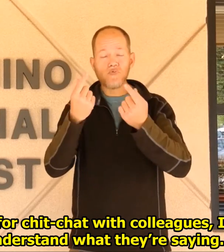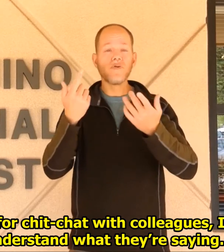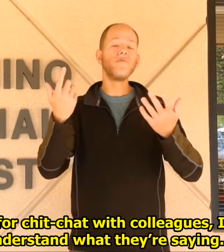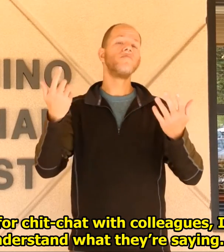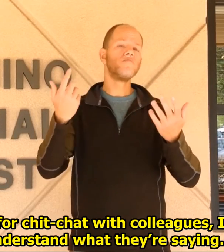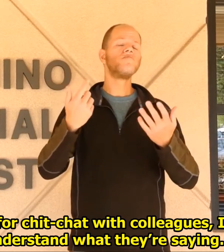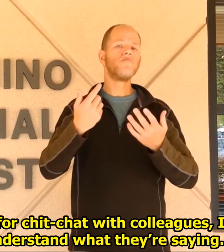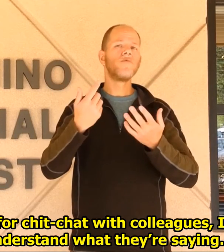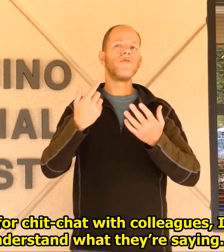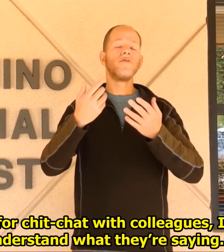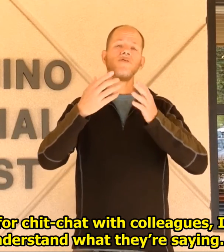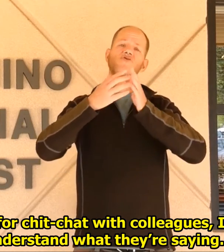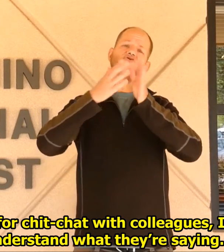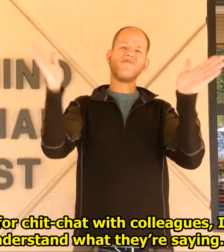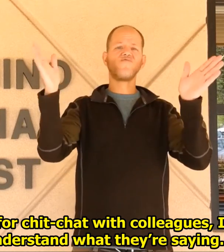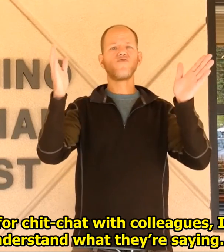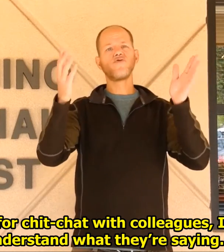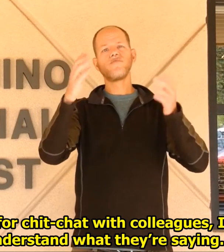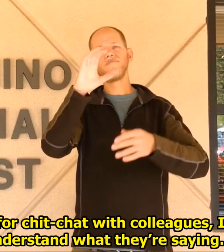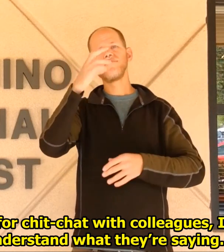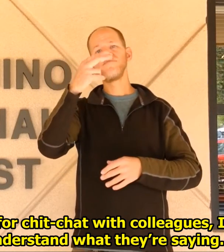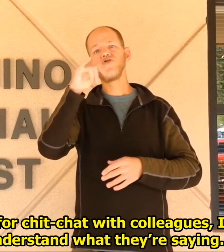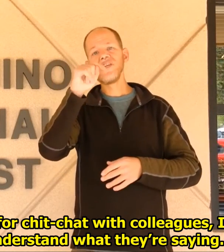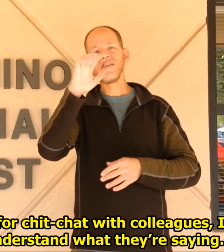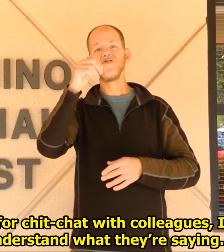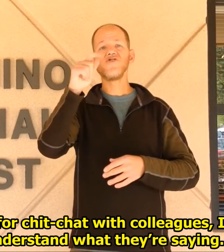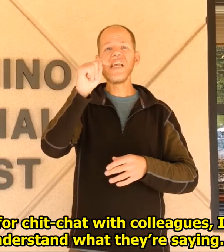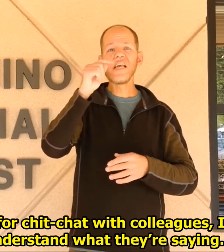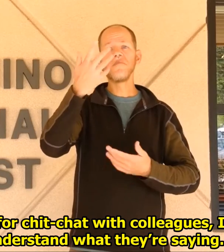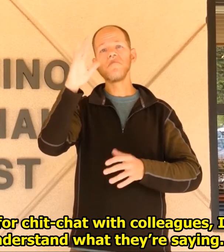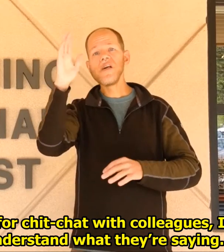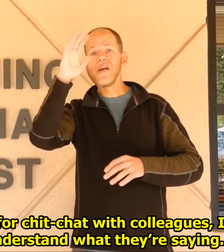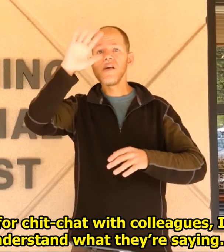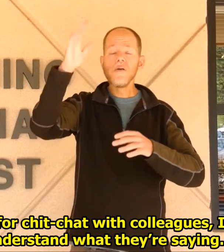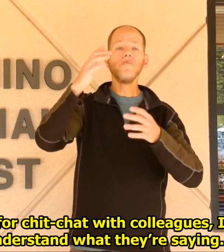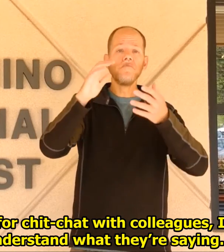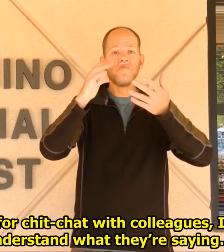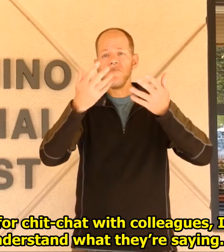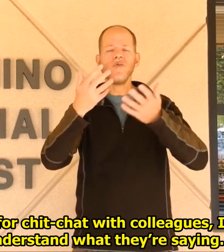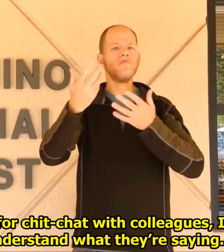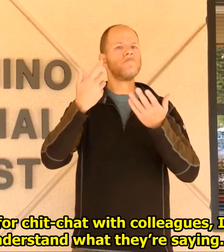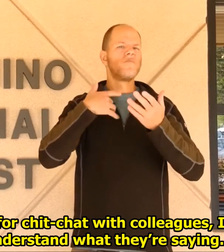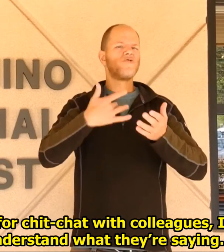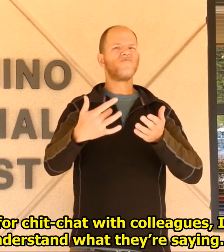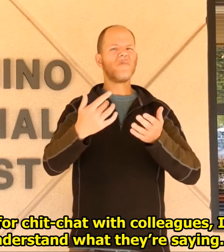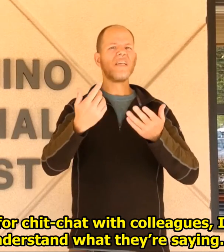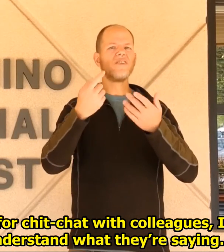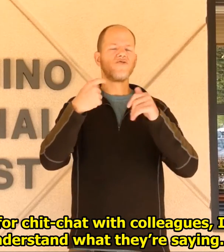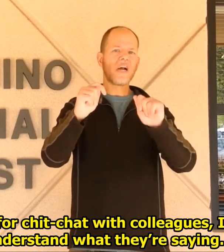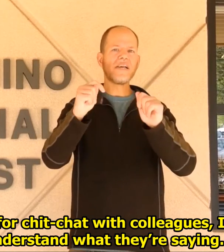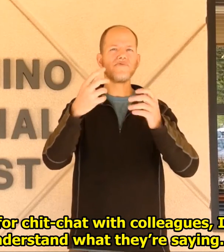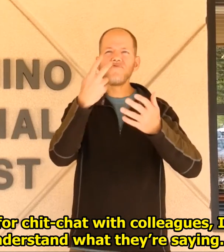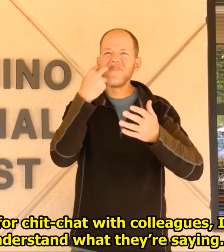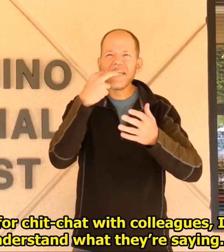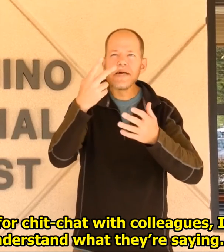For daily communication or for chit chat with colleagues